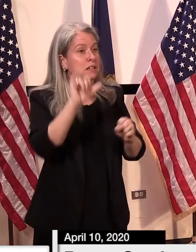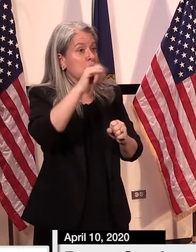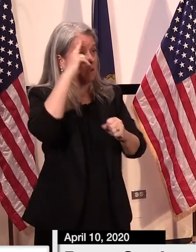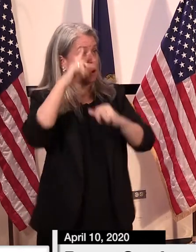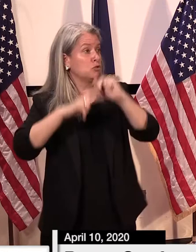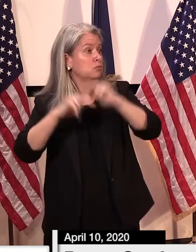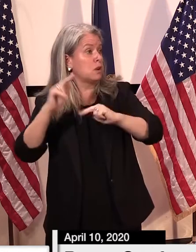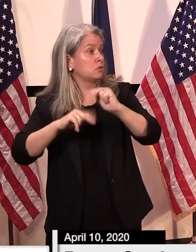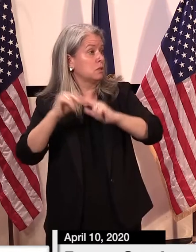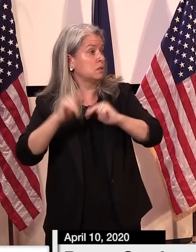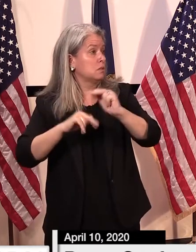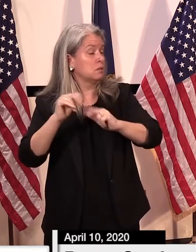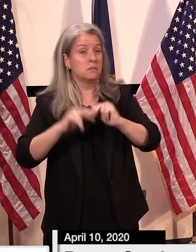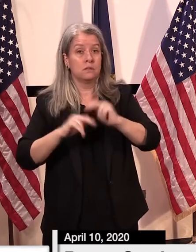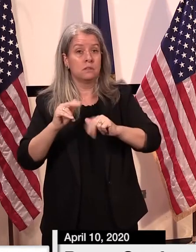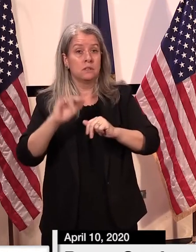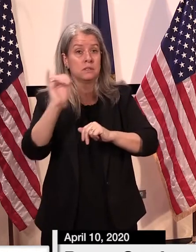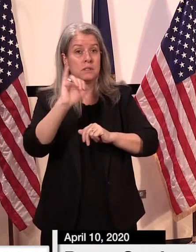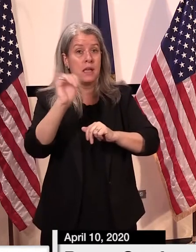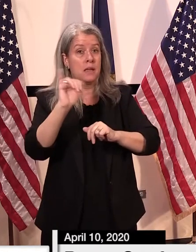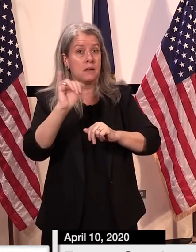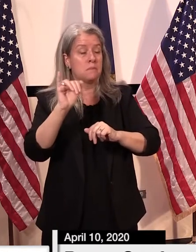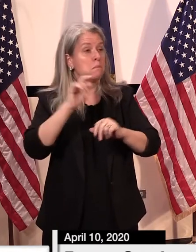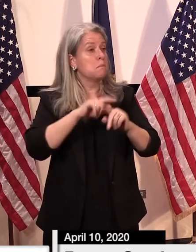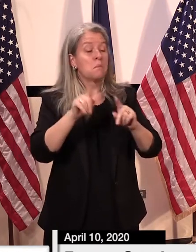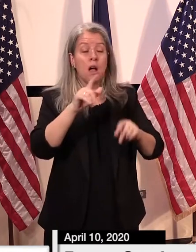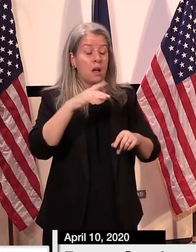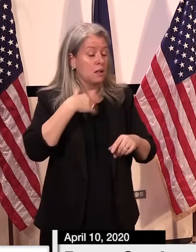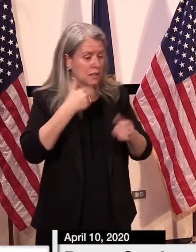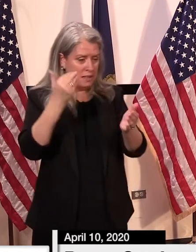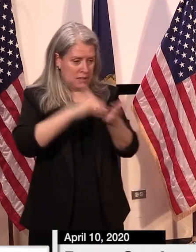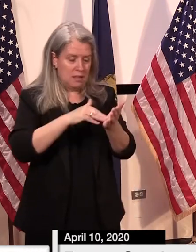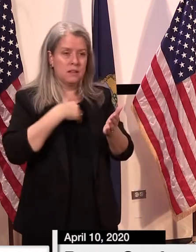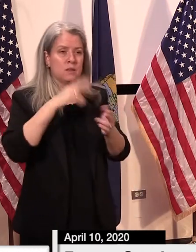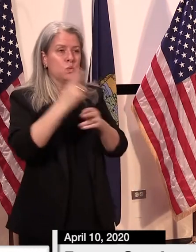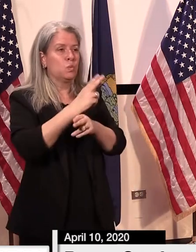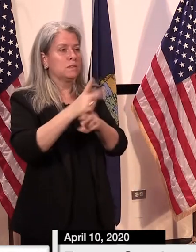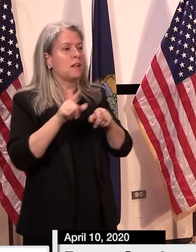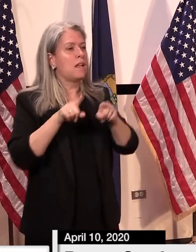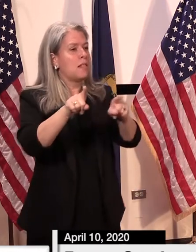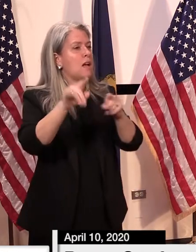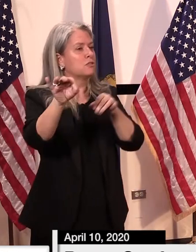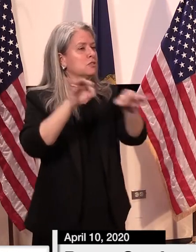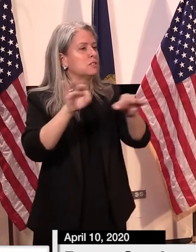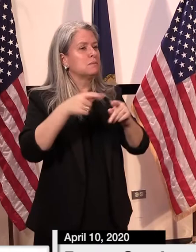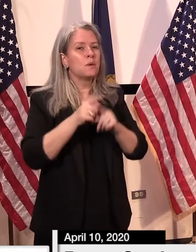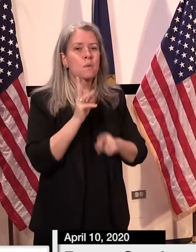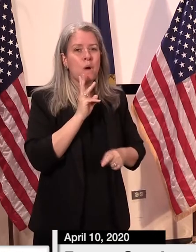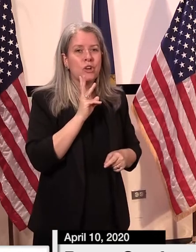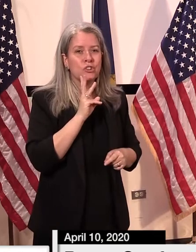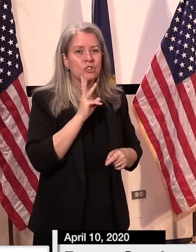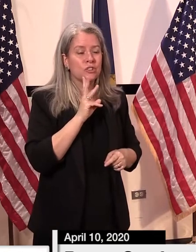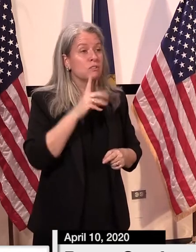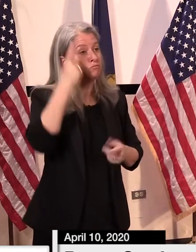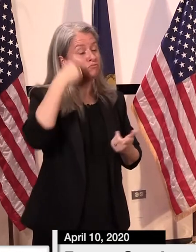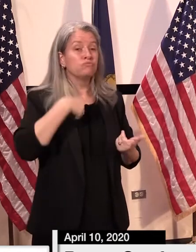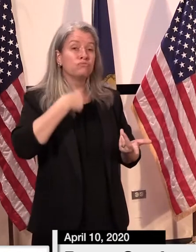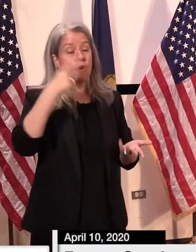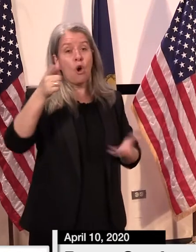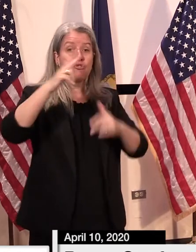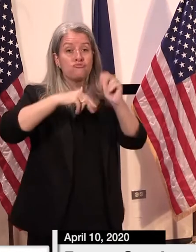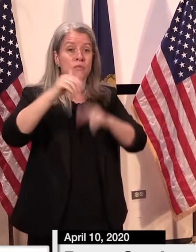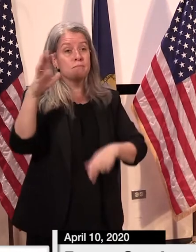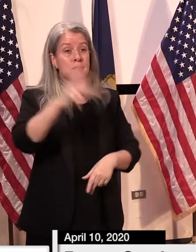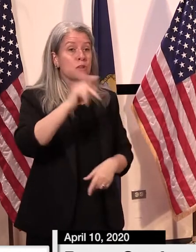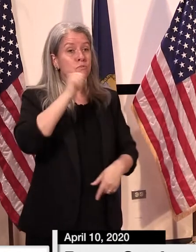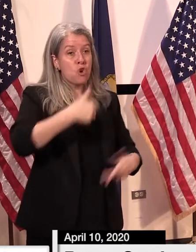keep in mind, uh, this will not be a flip of the switch. We will not be saying to the construction industry, uh, for instance, that you can